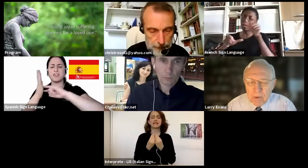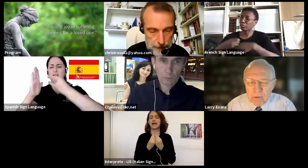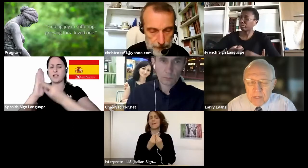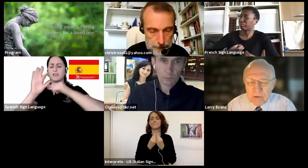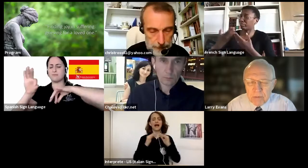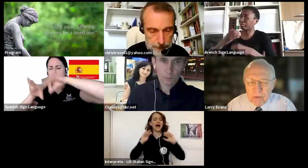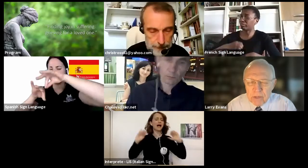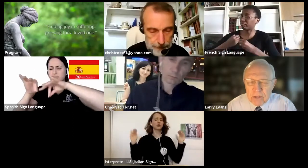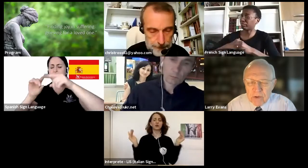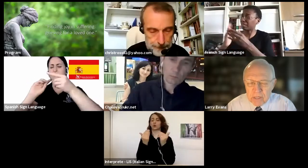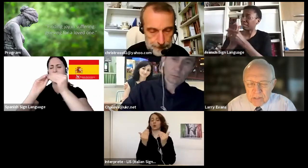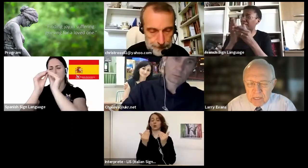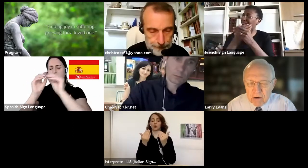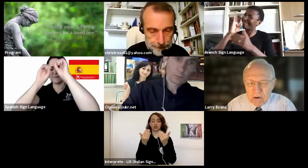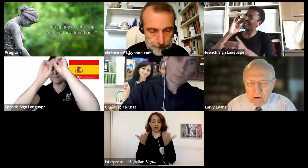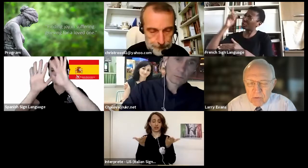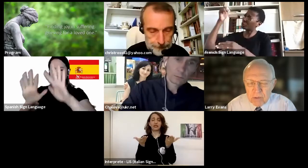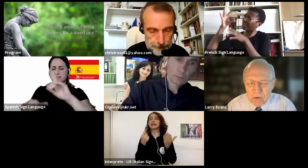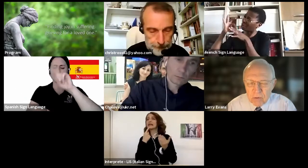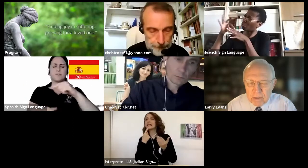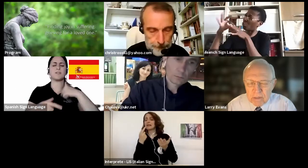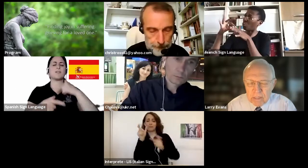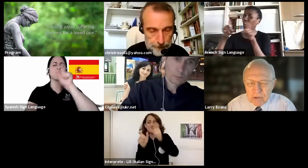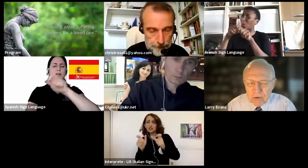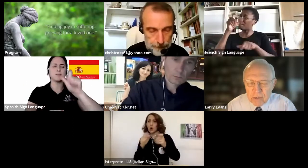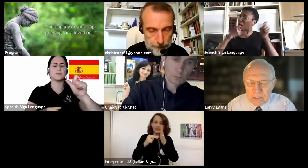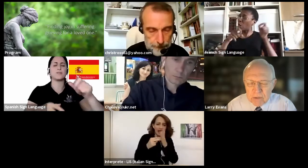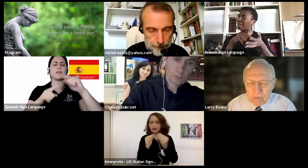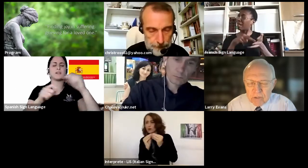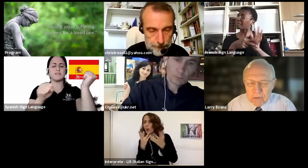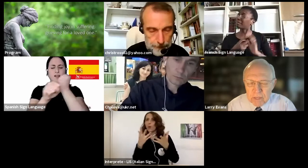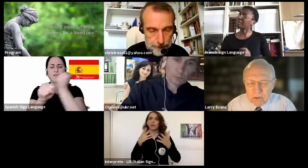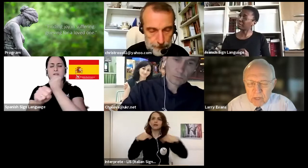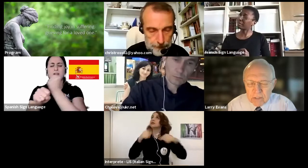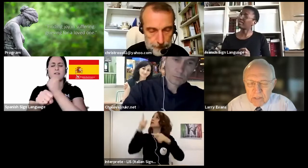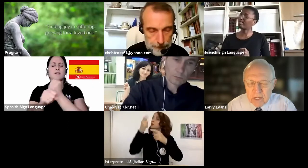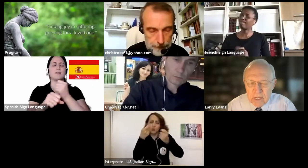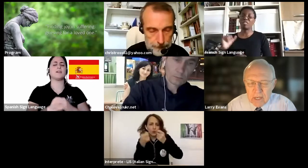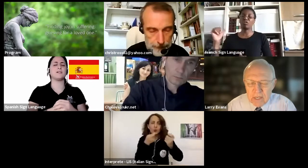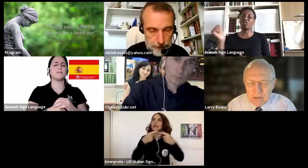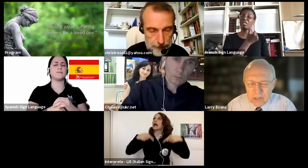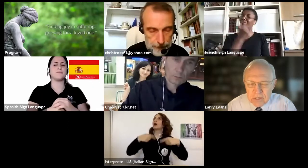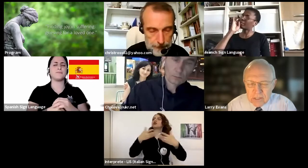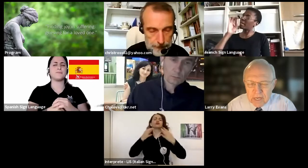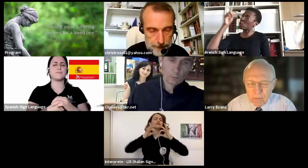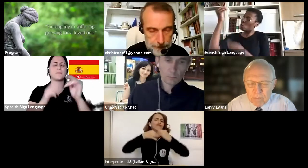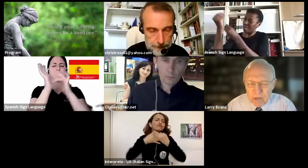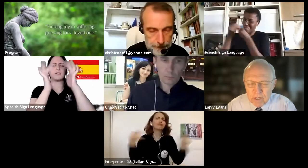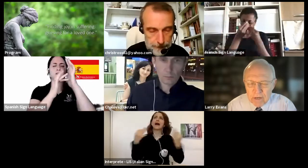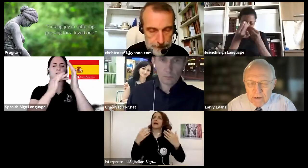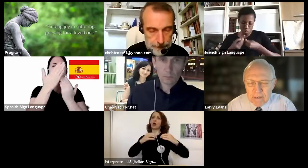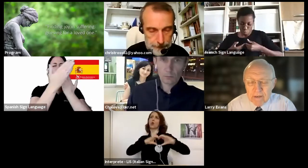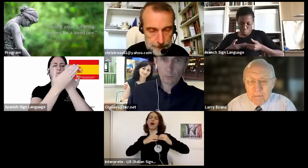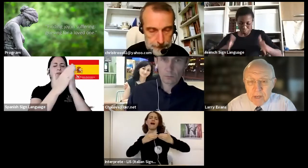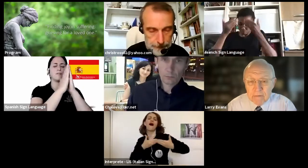But we pray that you'll be with each of us, that our hearts will be open, that your Holy Spirit will speak to us. In Jesus' name we